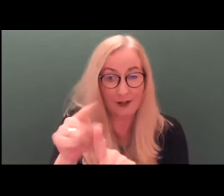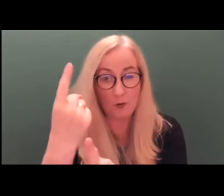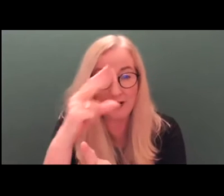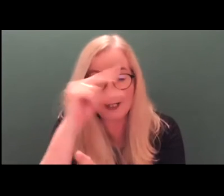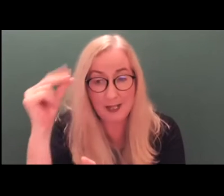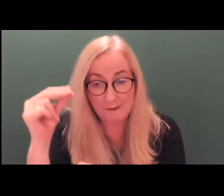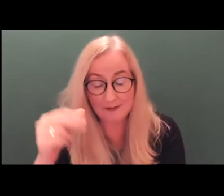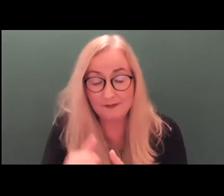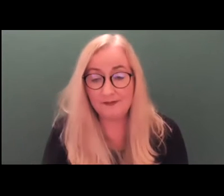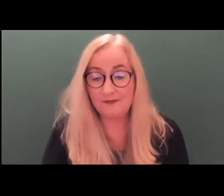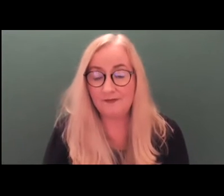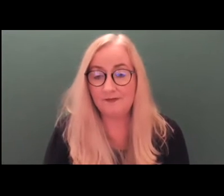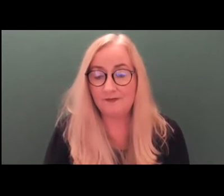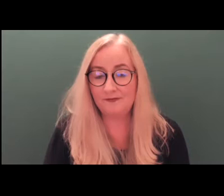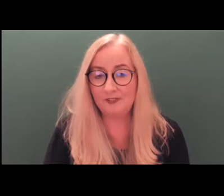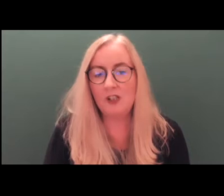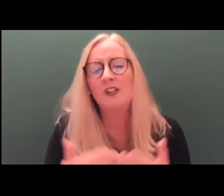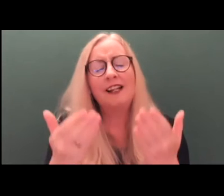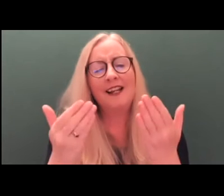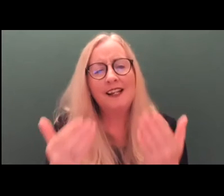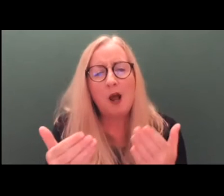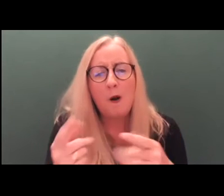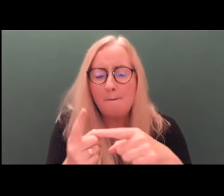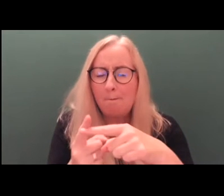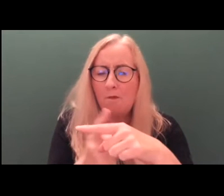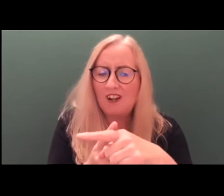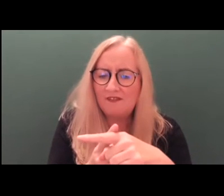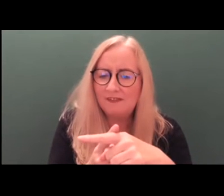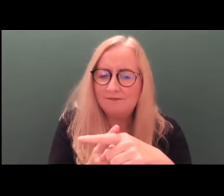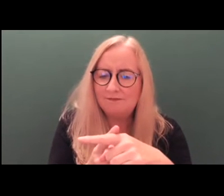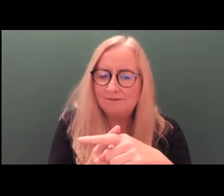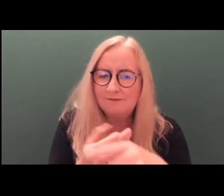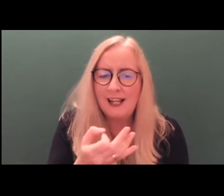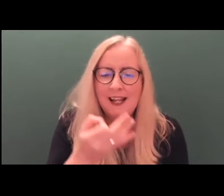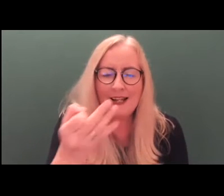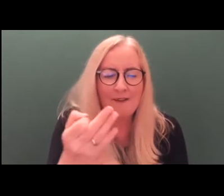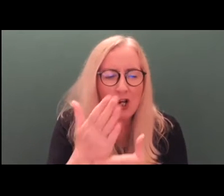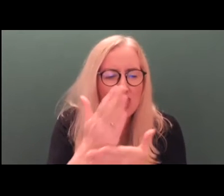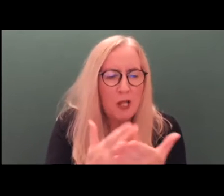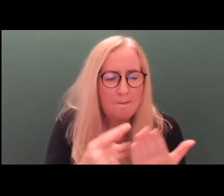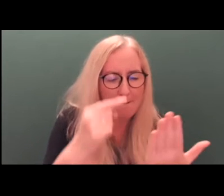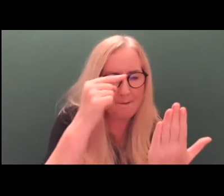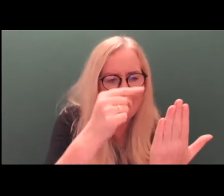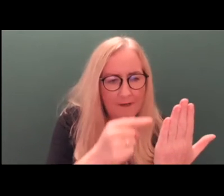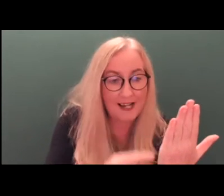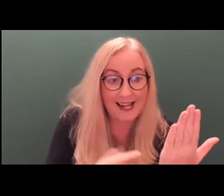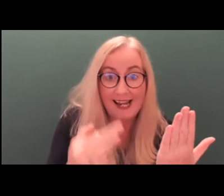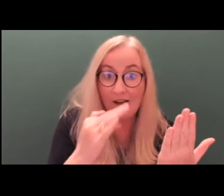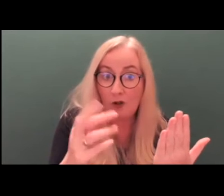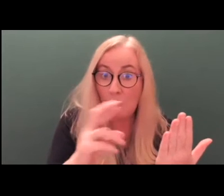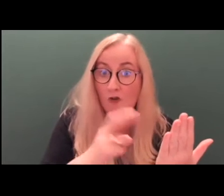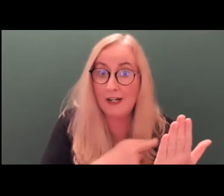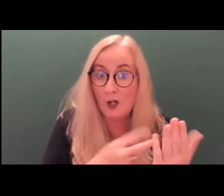So now I will just briefly give some preconditions which we think are necessary if you really want to reach these